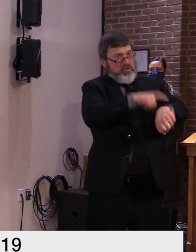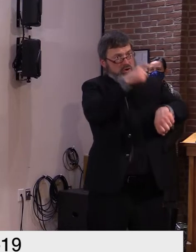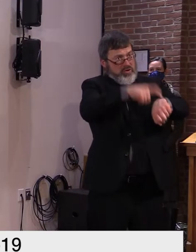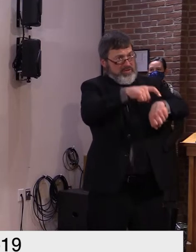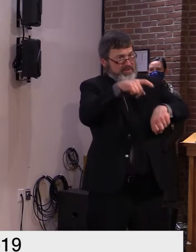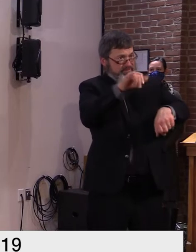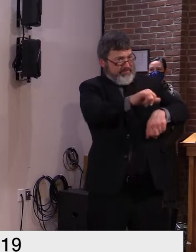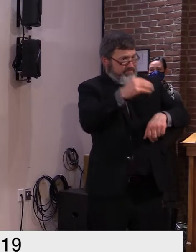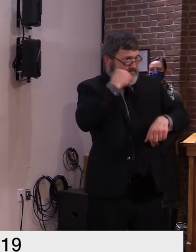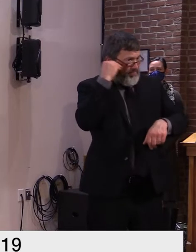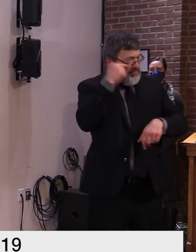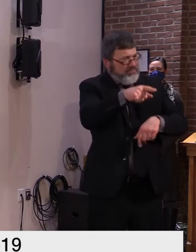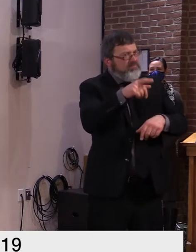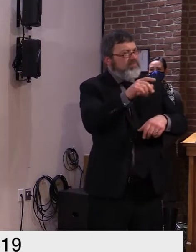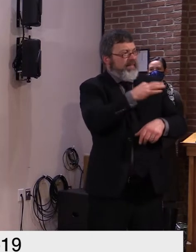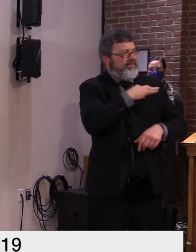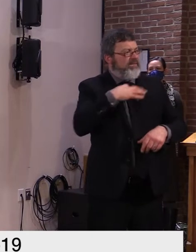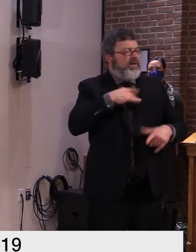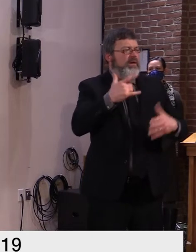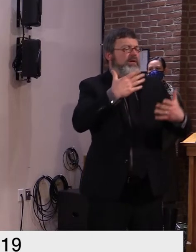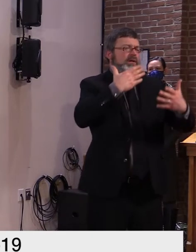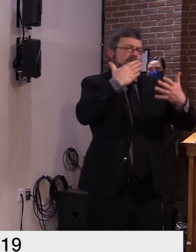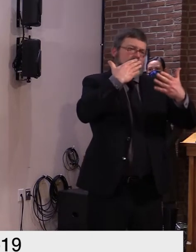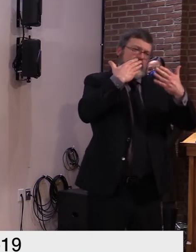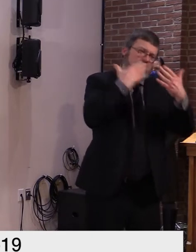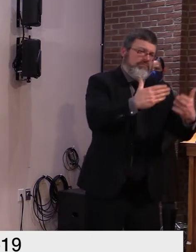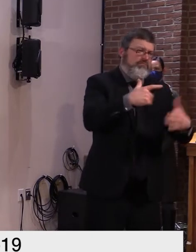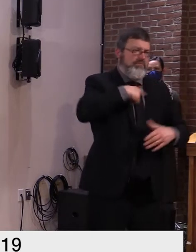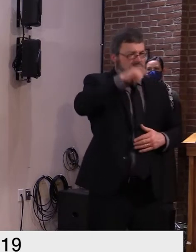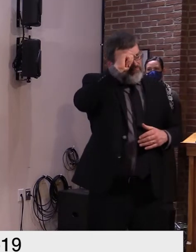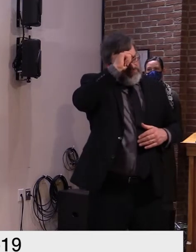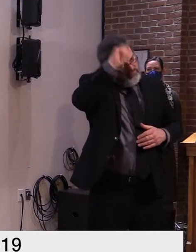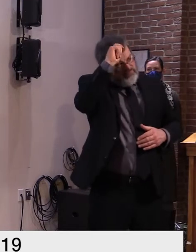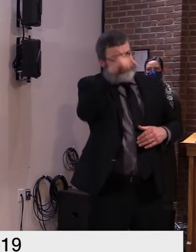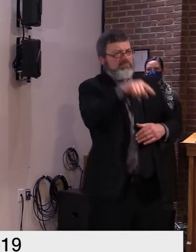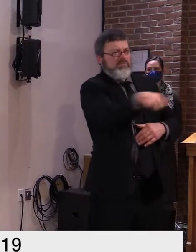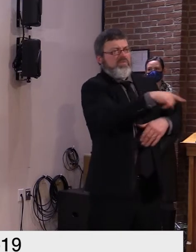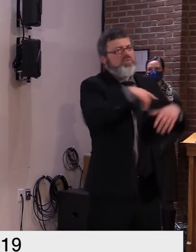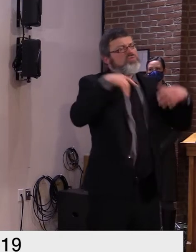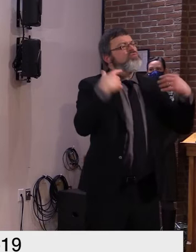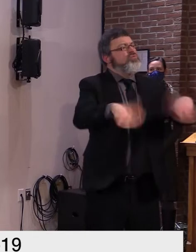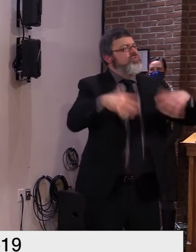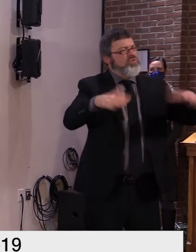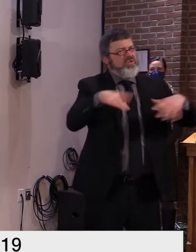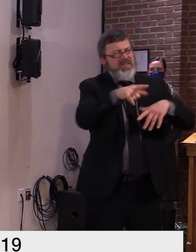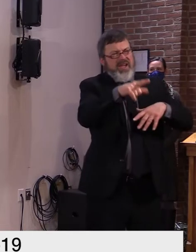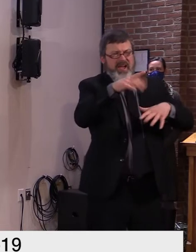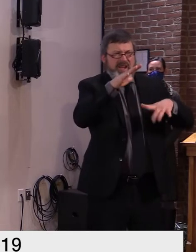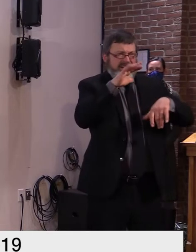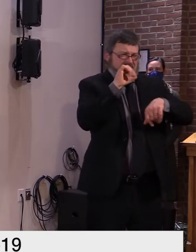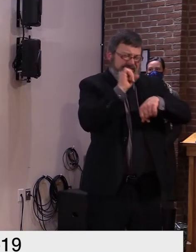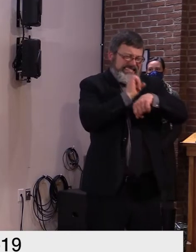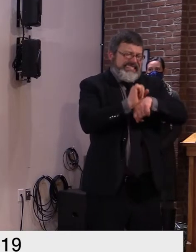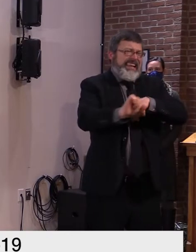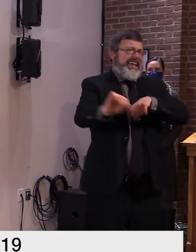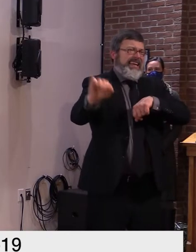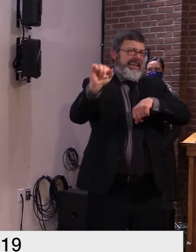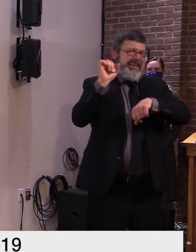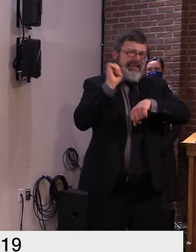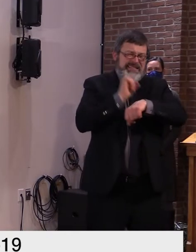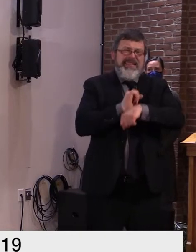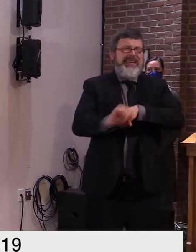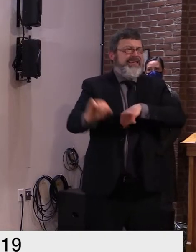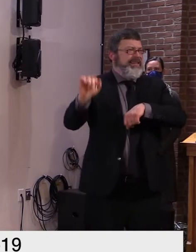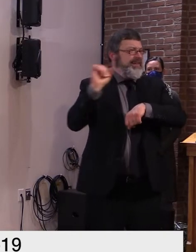the most vulnerable vermonters in the most unimaginable of circumstances they need help and we need to help